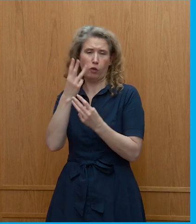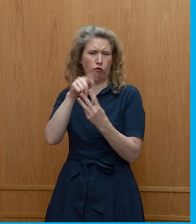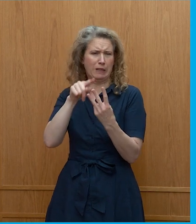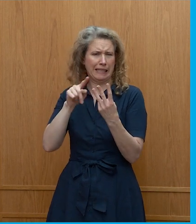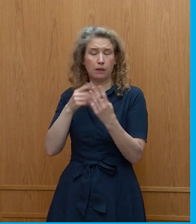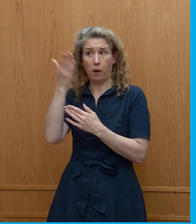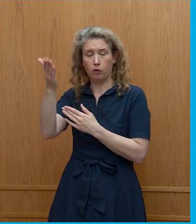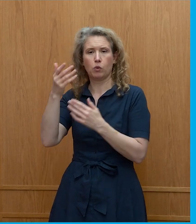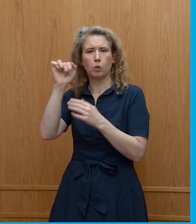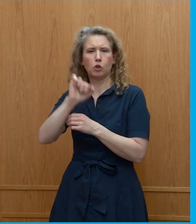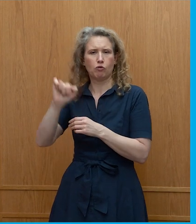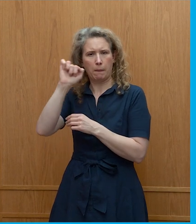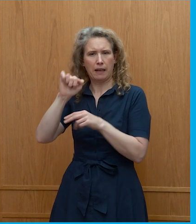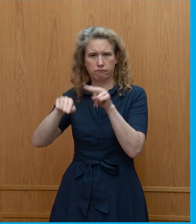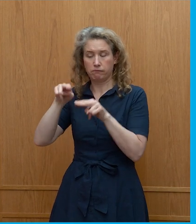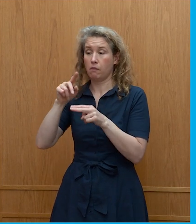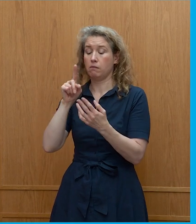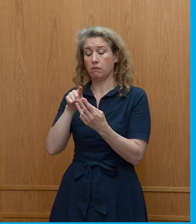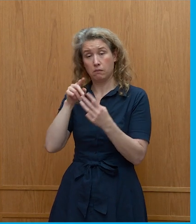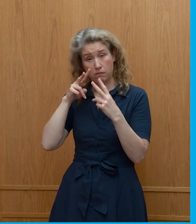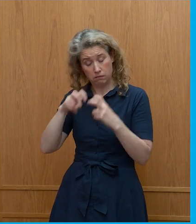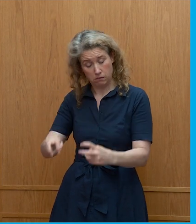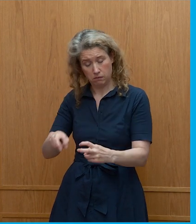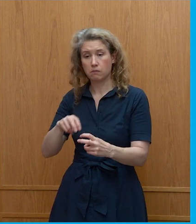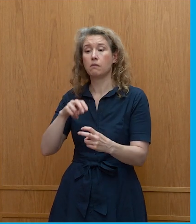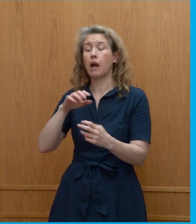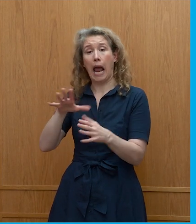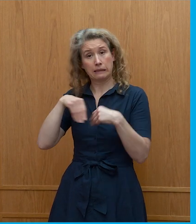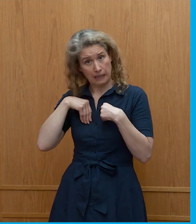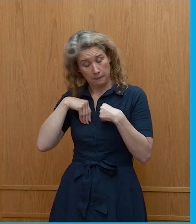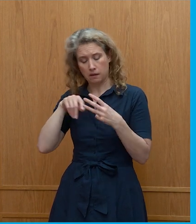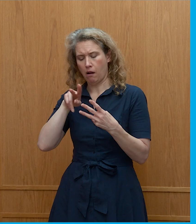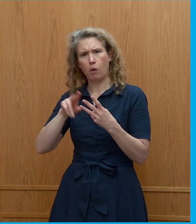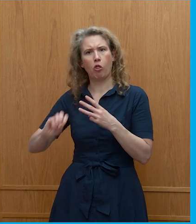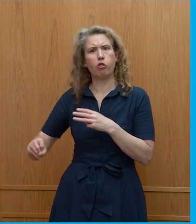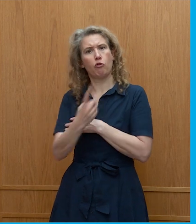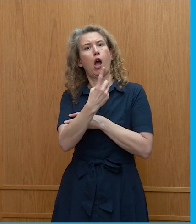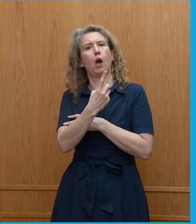one was accepted quite thoroughly, and the other two were thrown out rather convincingly.